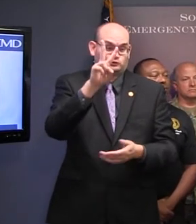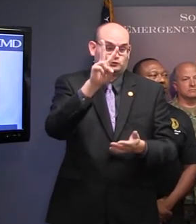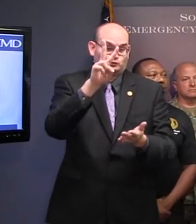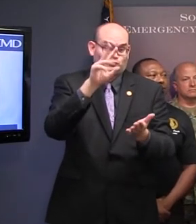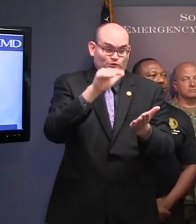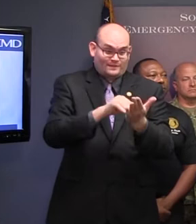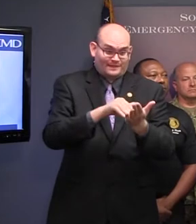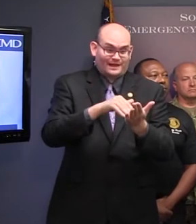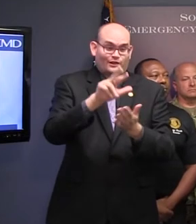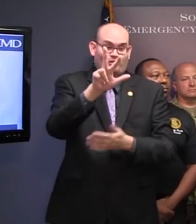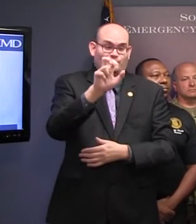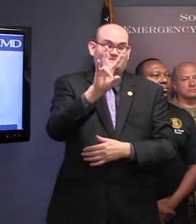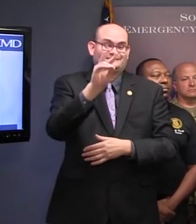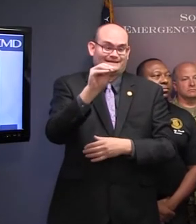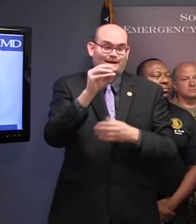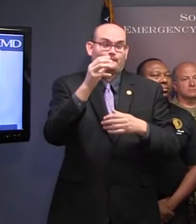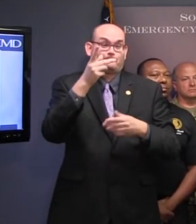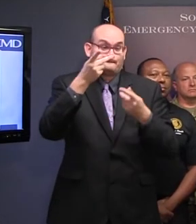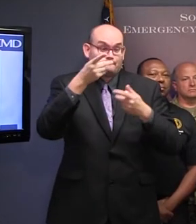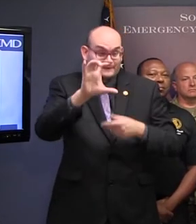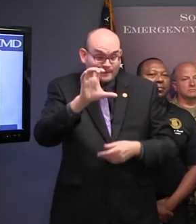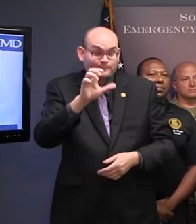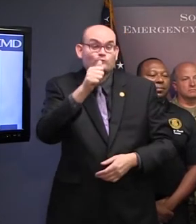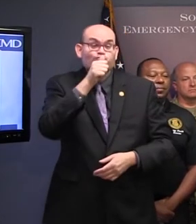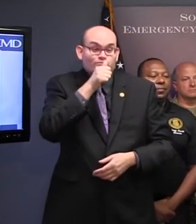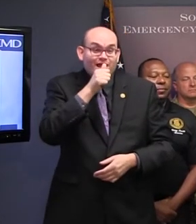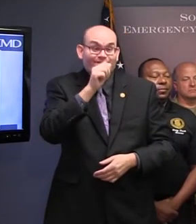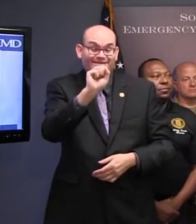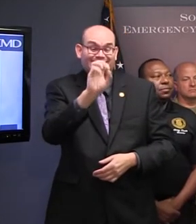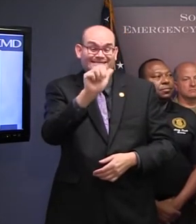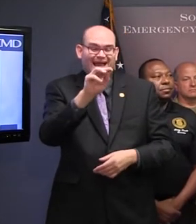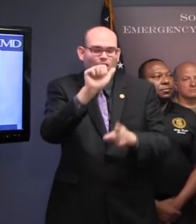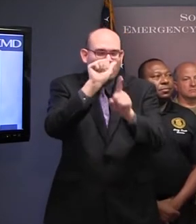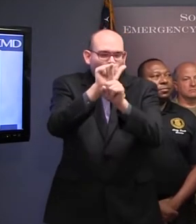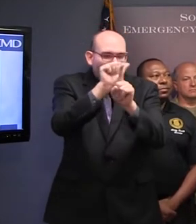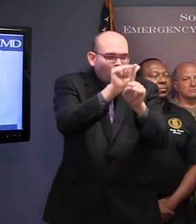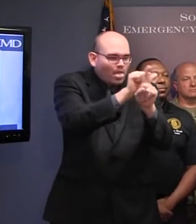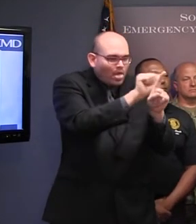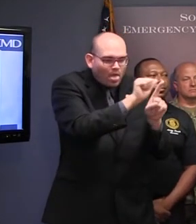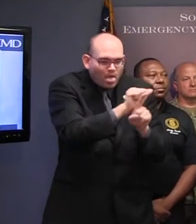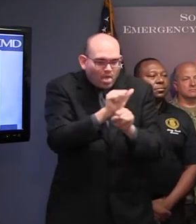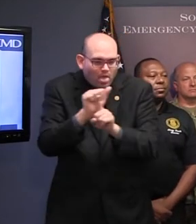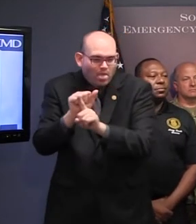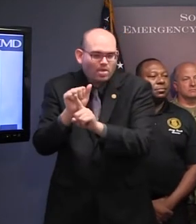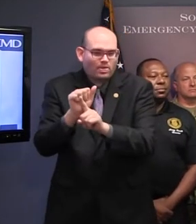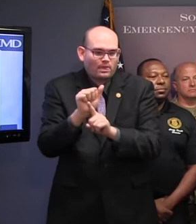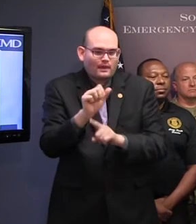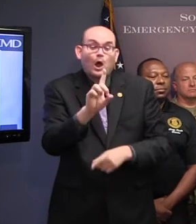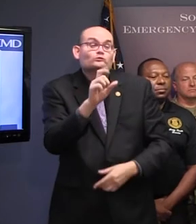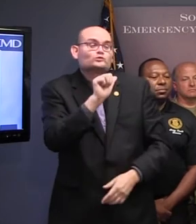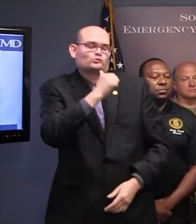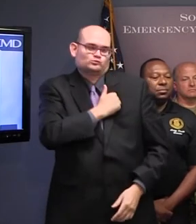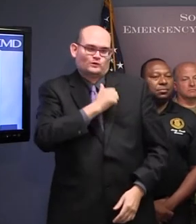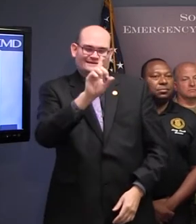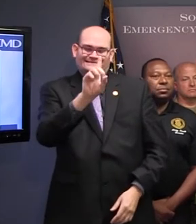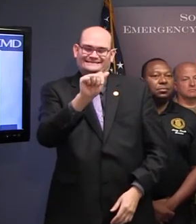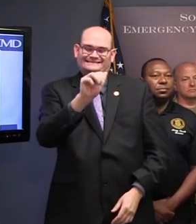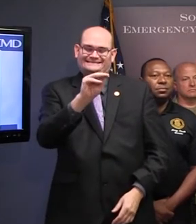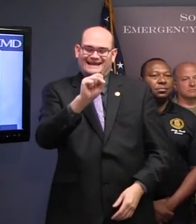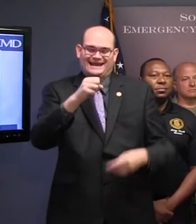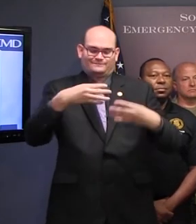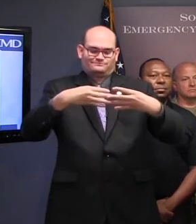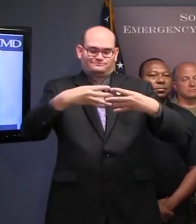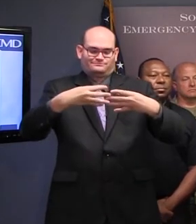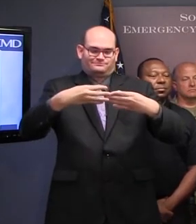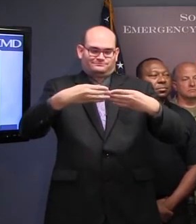in South Carolina to immediately begin lowering the water levels as necessary to accommodate heavy